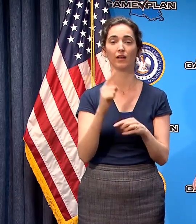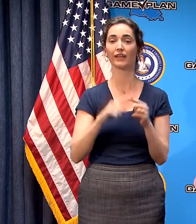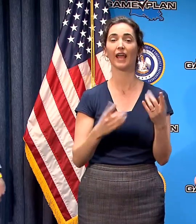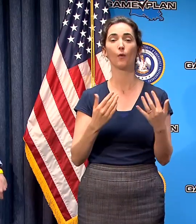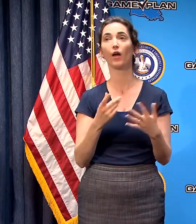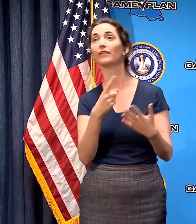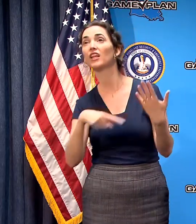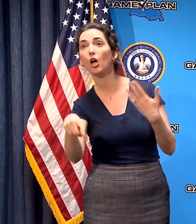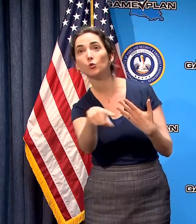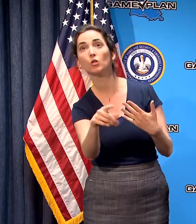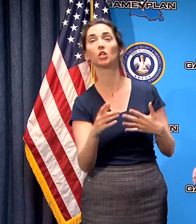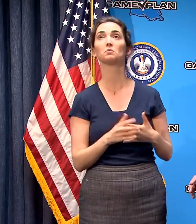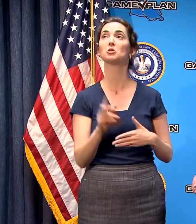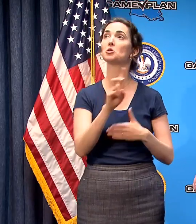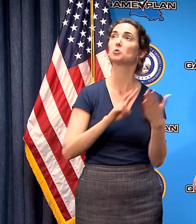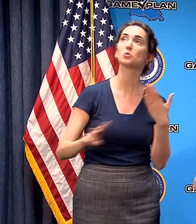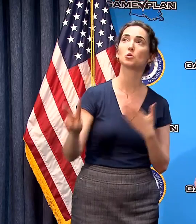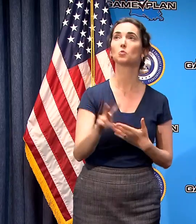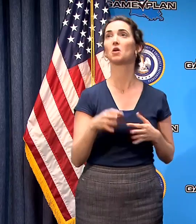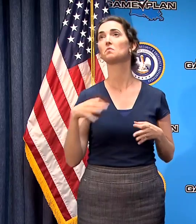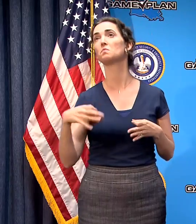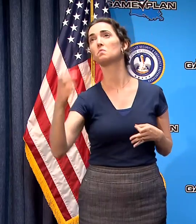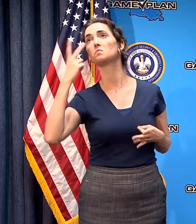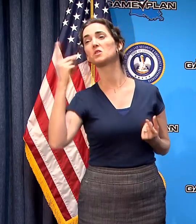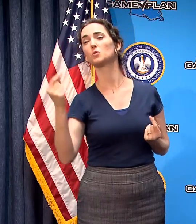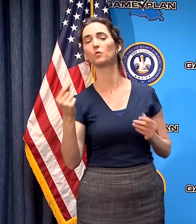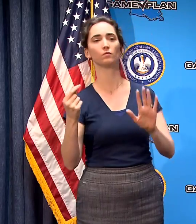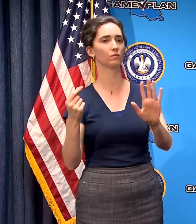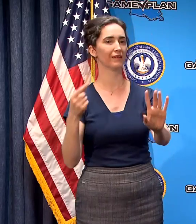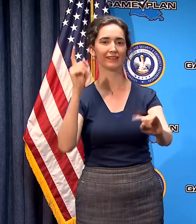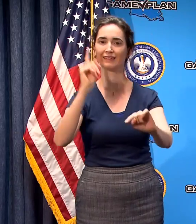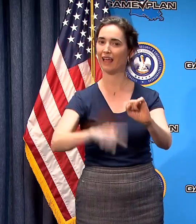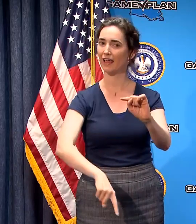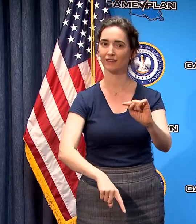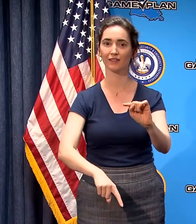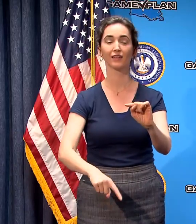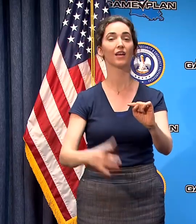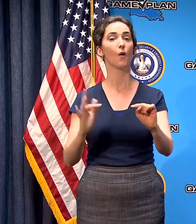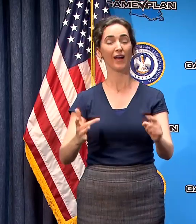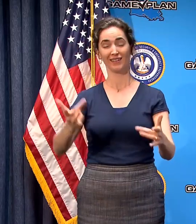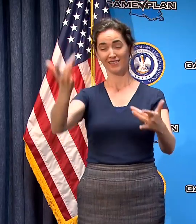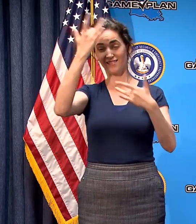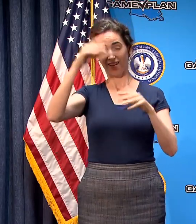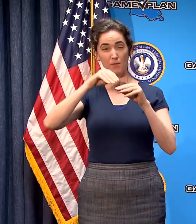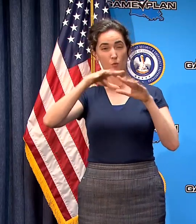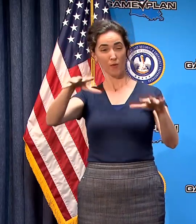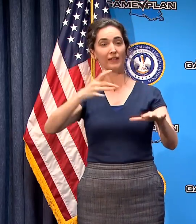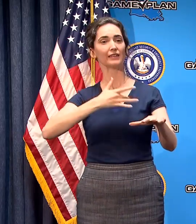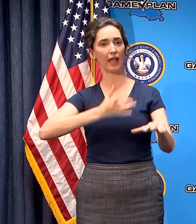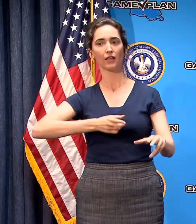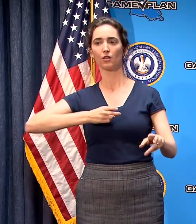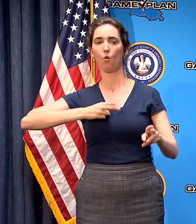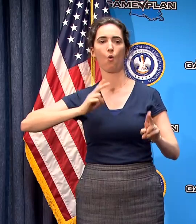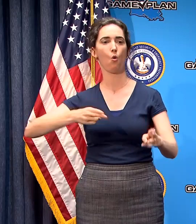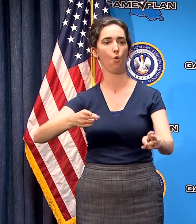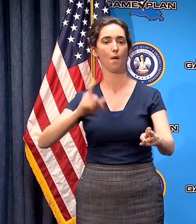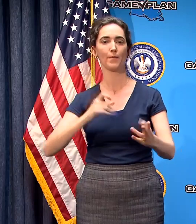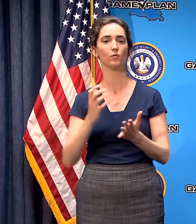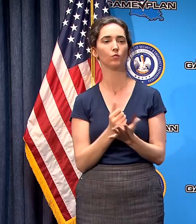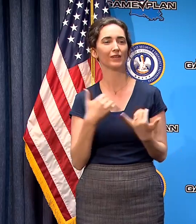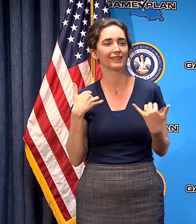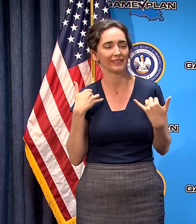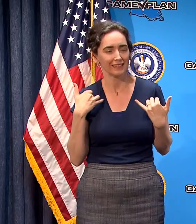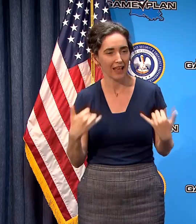can't figure out whether in two weeks from now because that's just not the nature of pandemics we have to act now